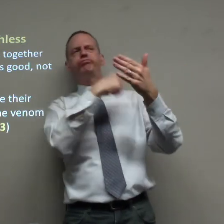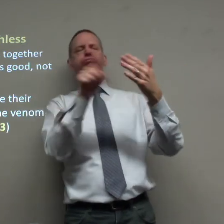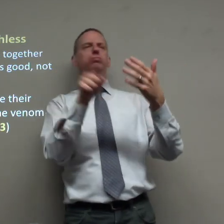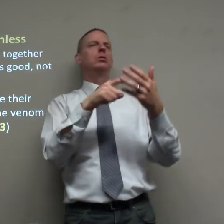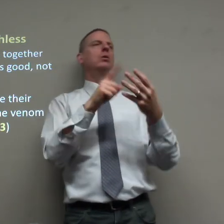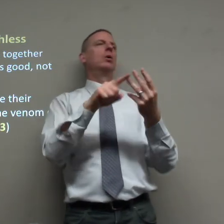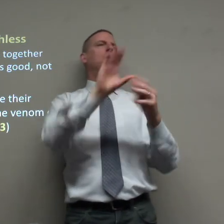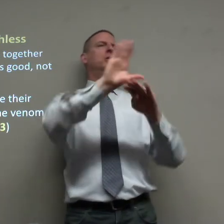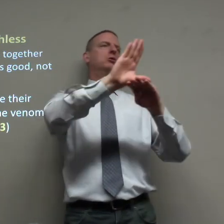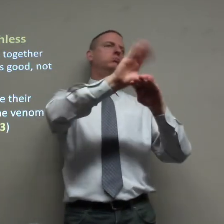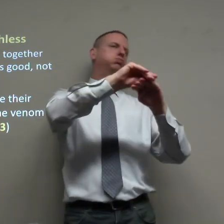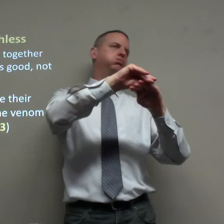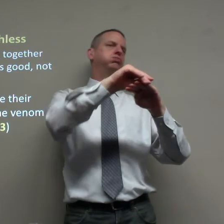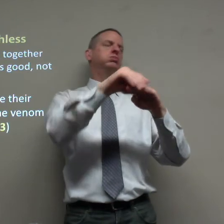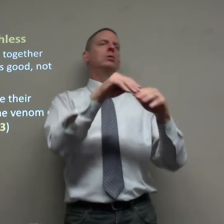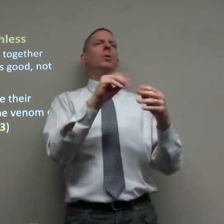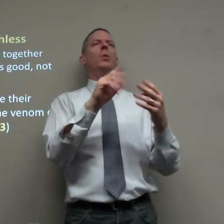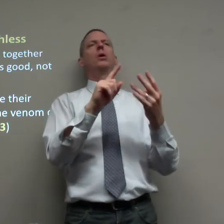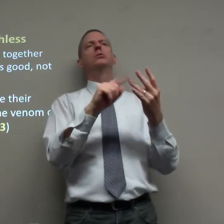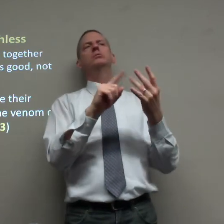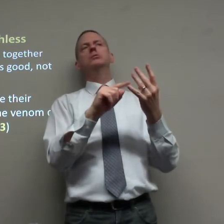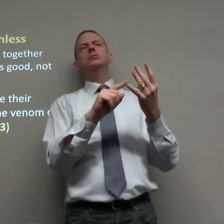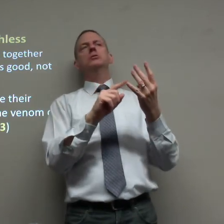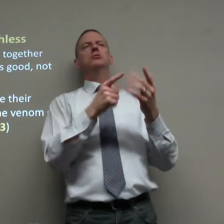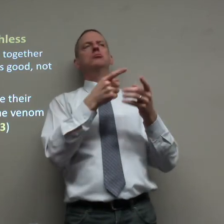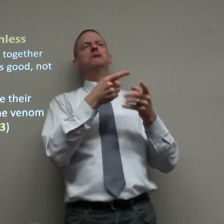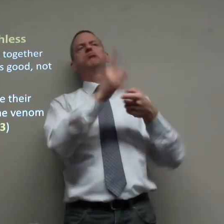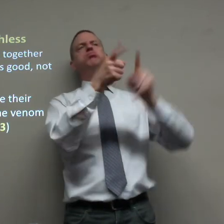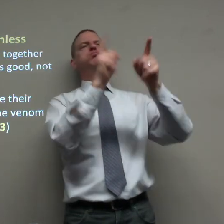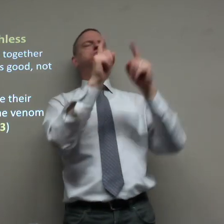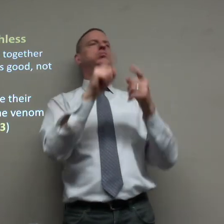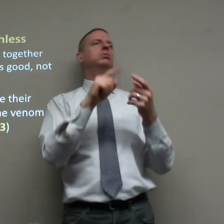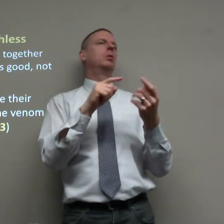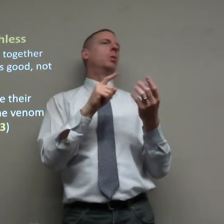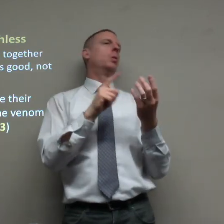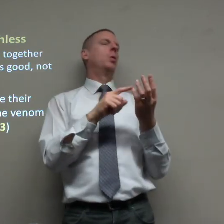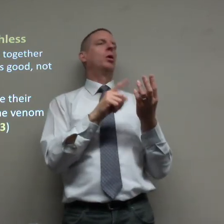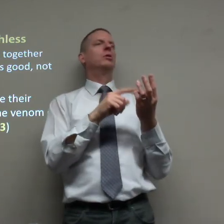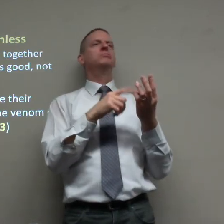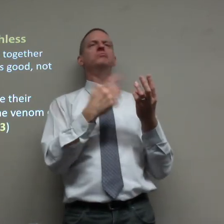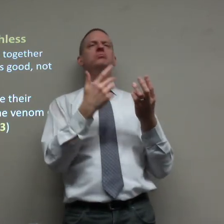they can cancel people they can put people down they can offend people